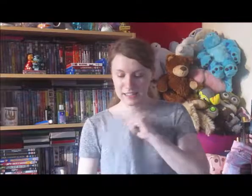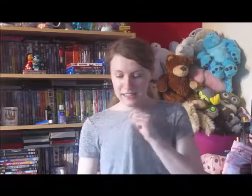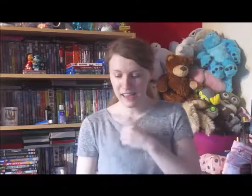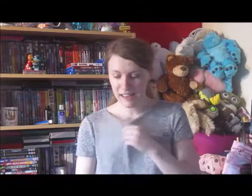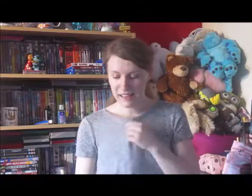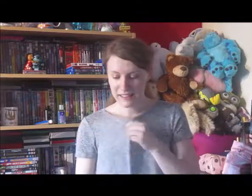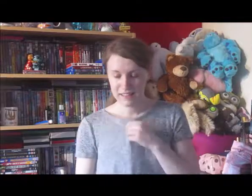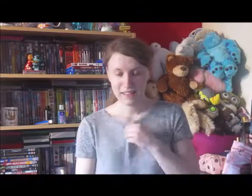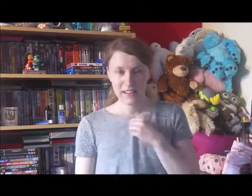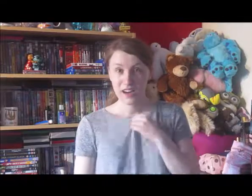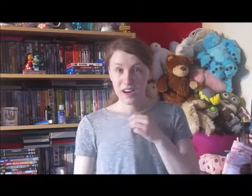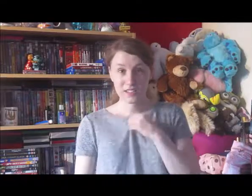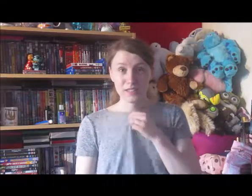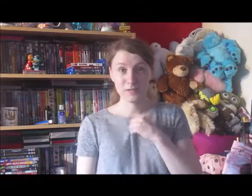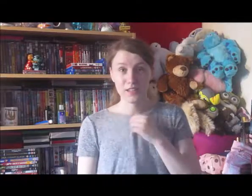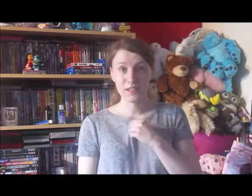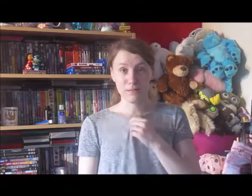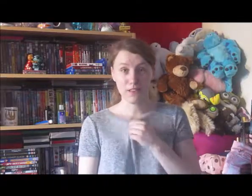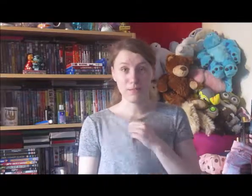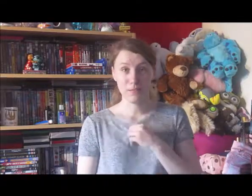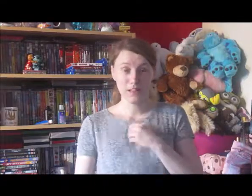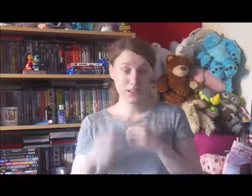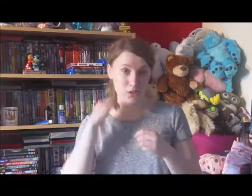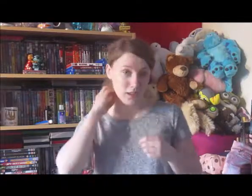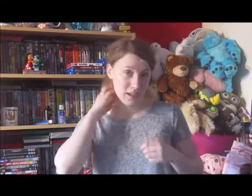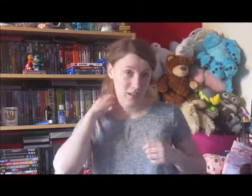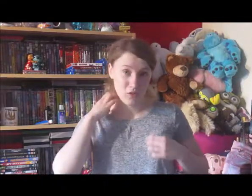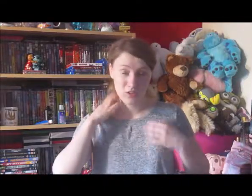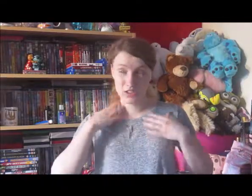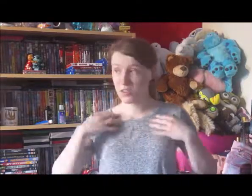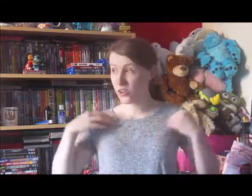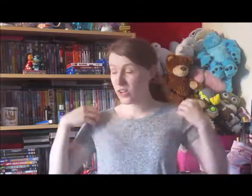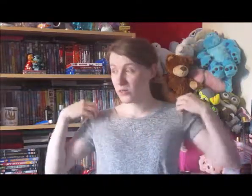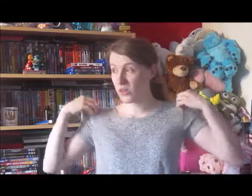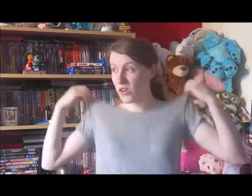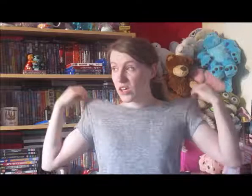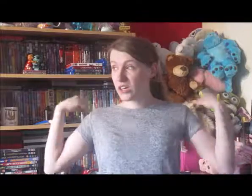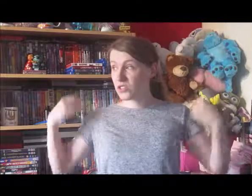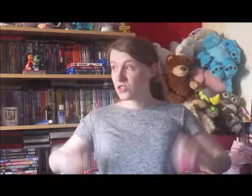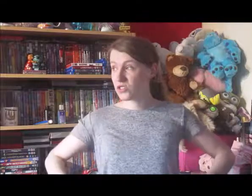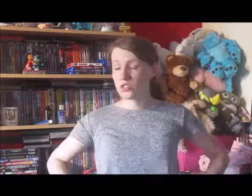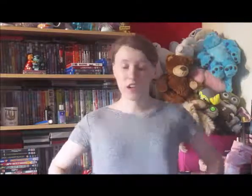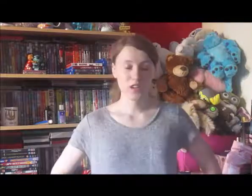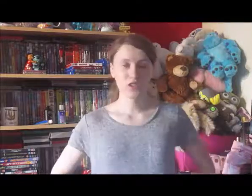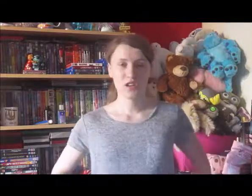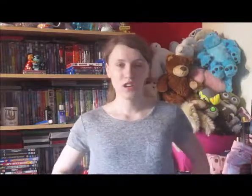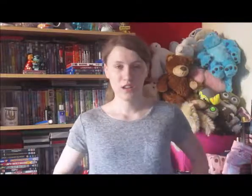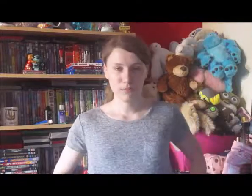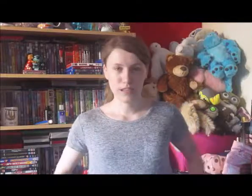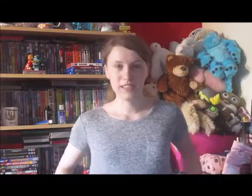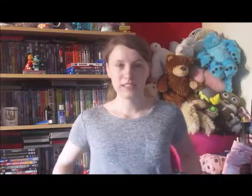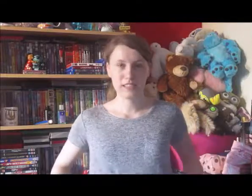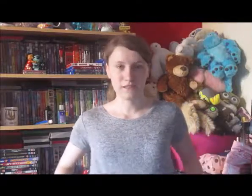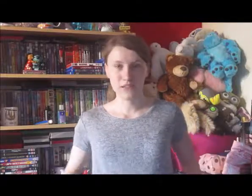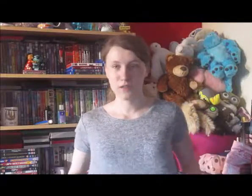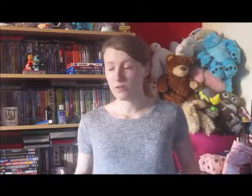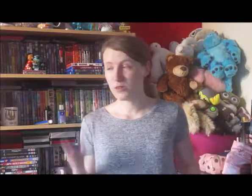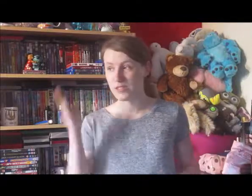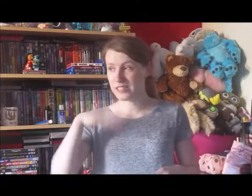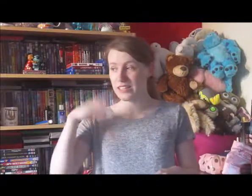yeah, I did really, really, really enjoy it. Honest to god, it was such an amazing film, honestly. So